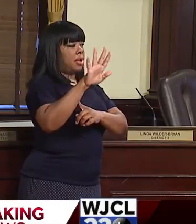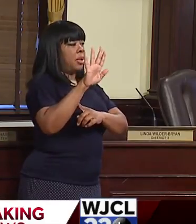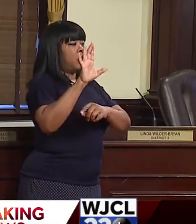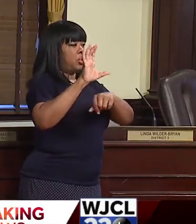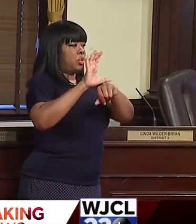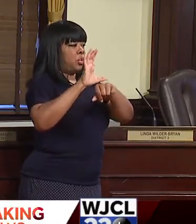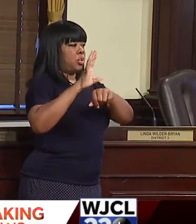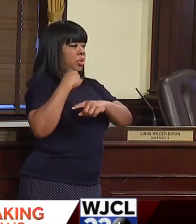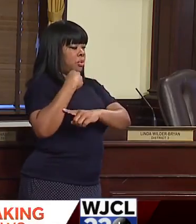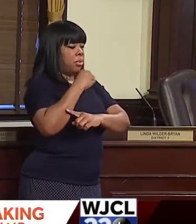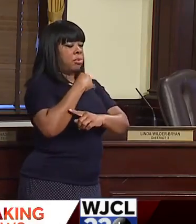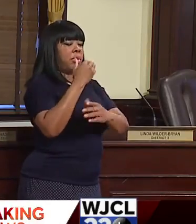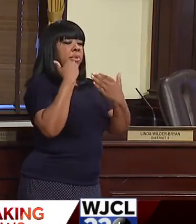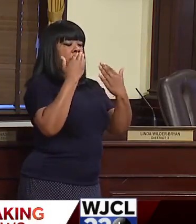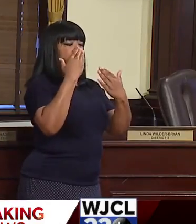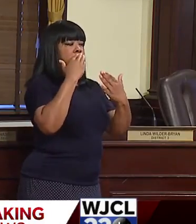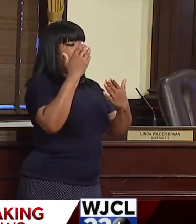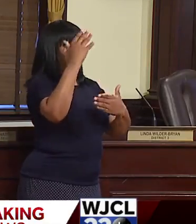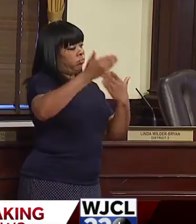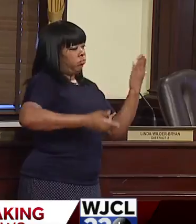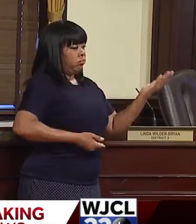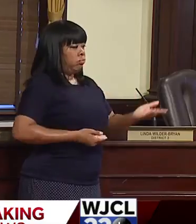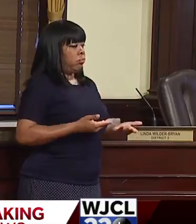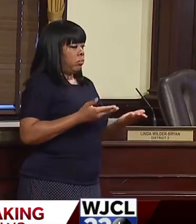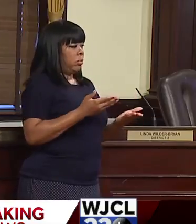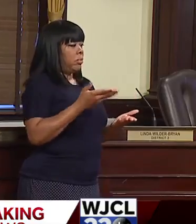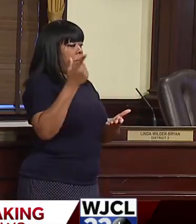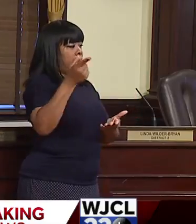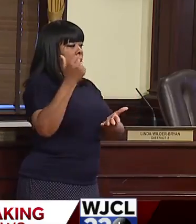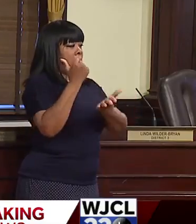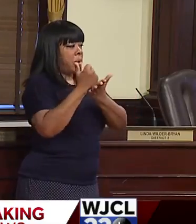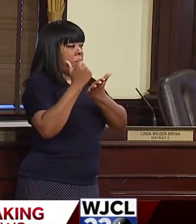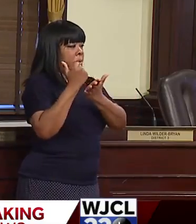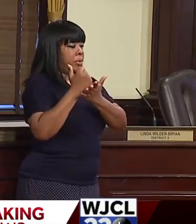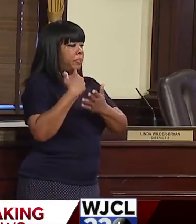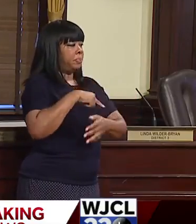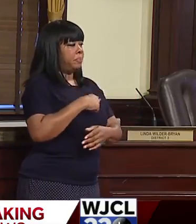for their hospitality and their hospitality assistance.